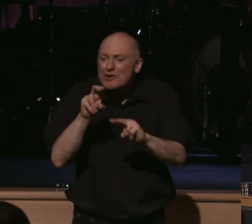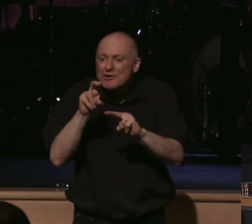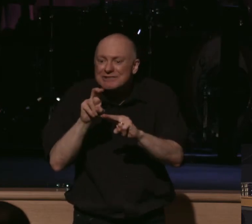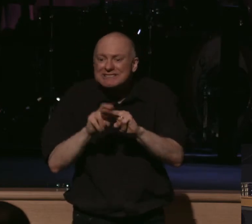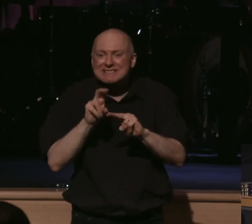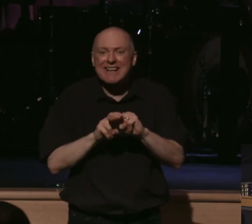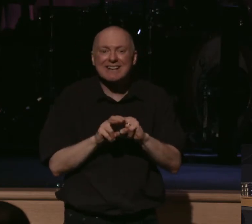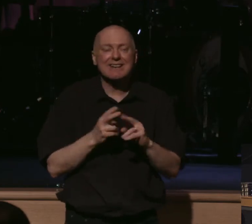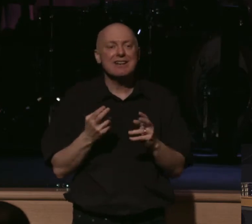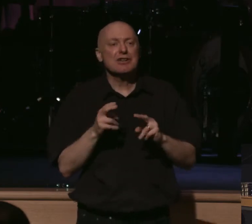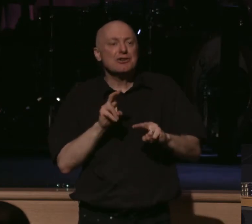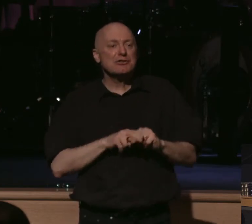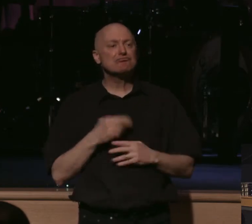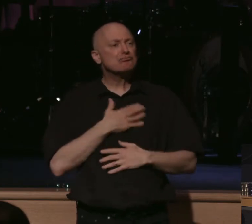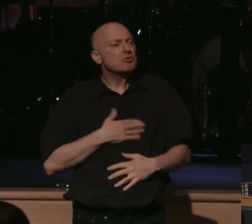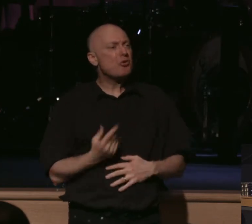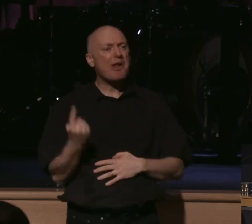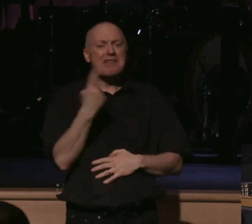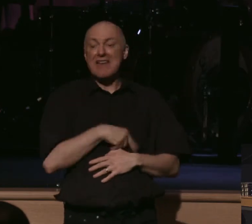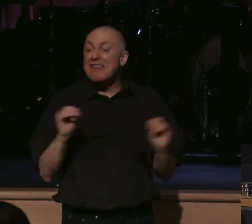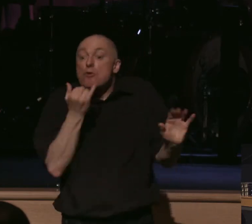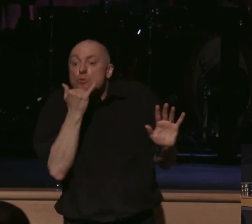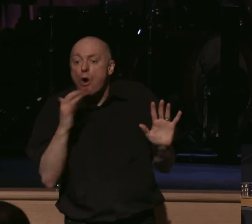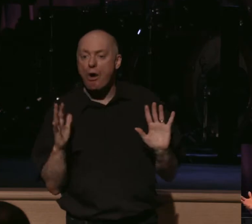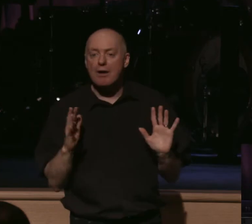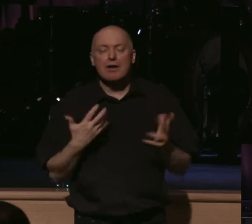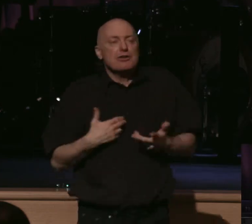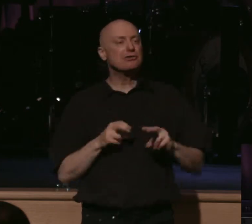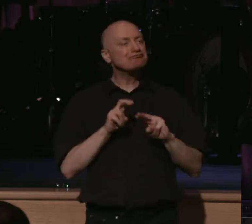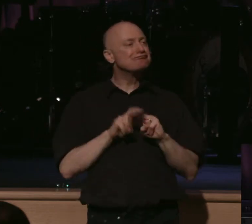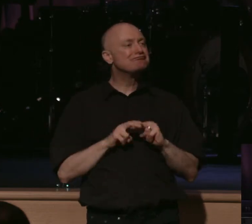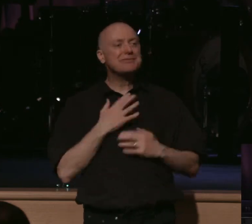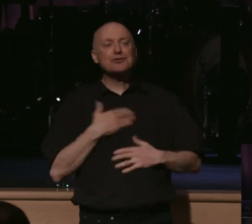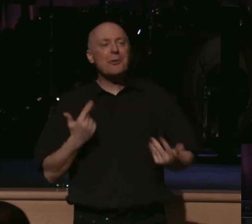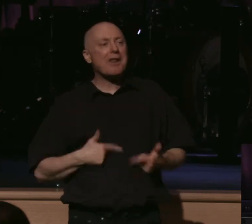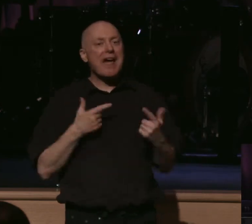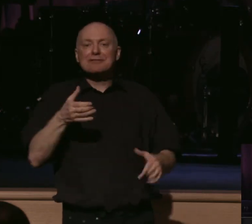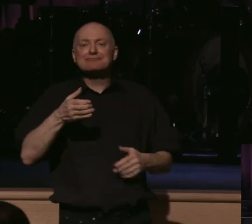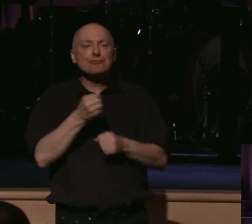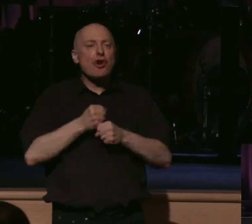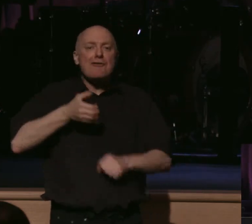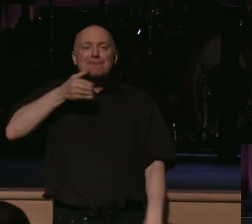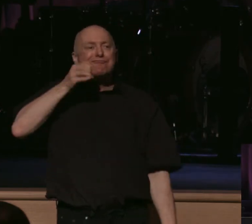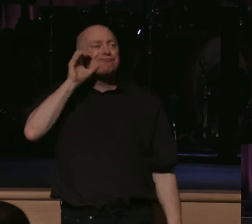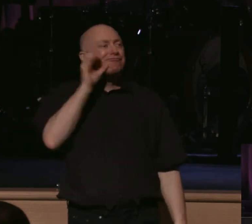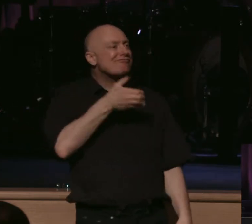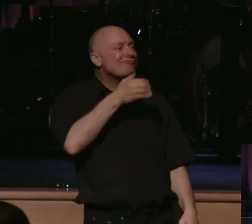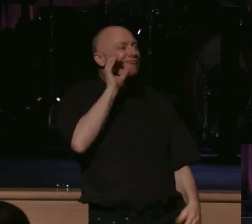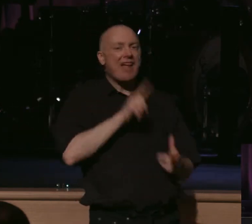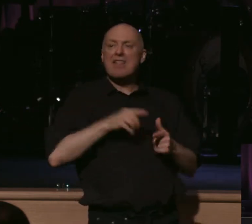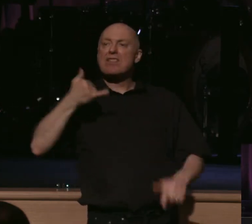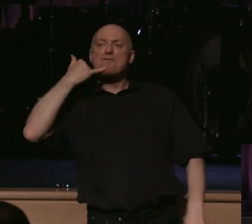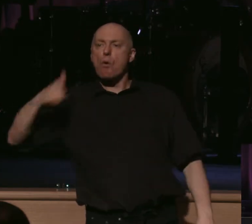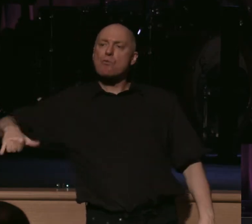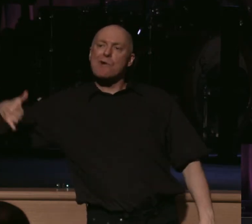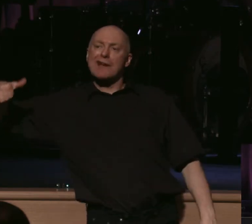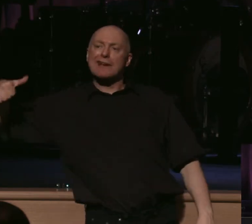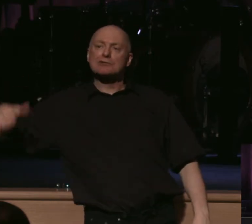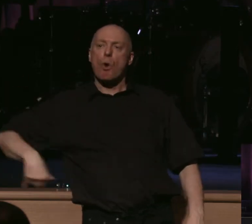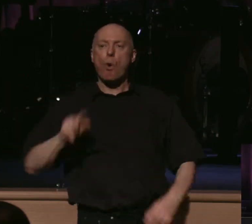you're casually sitting down enjoying the day and nothing wrong with that, but you're just kind of enjoying life, sipping a cup of coffee with some friends, but then the phone rings or a text